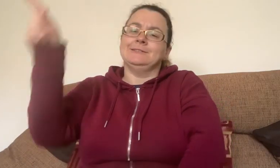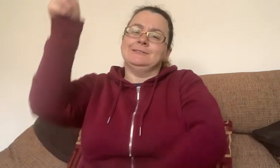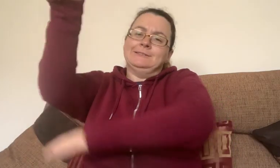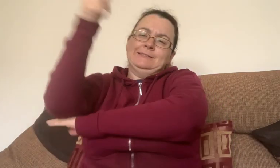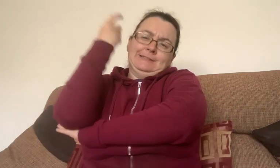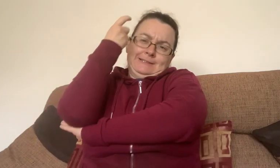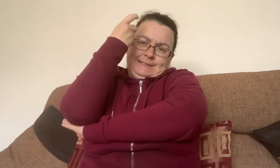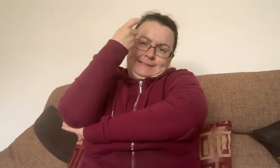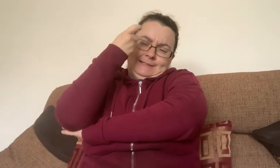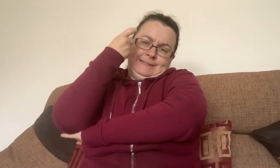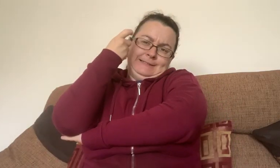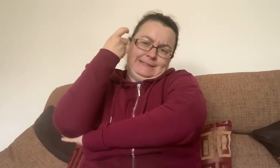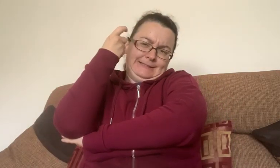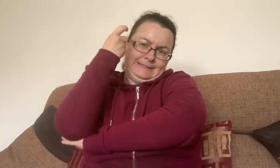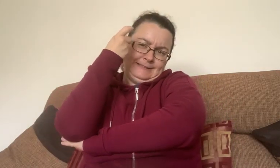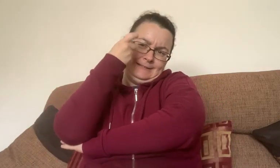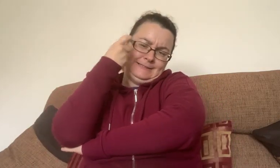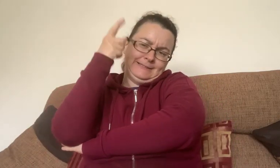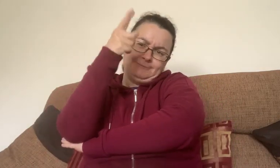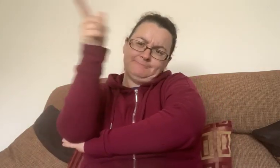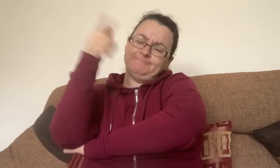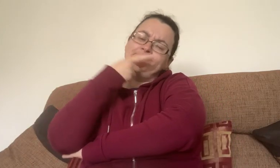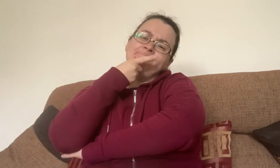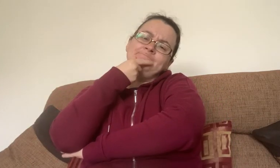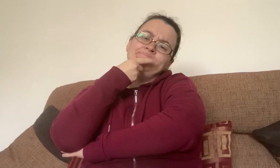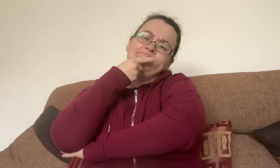So they thought very hard. good.